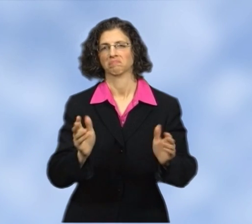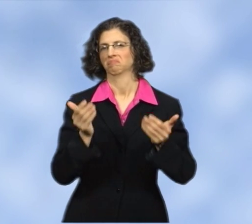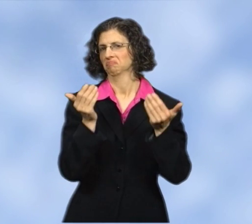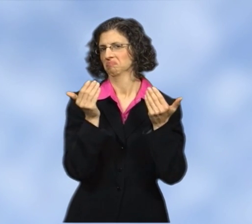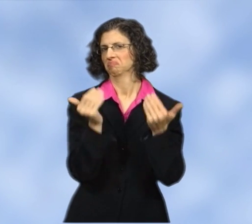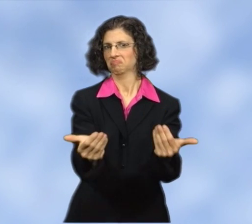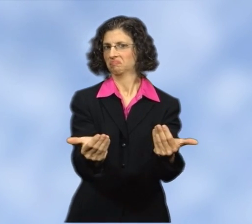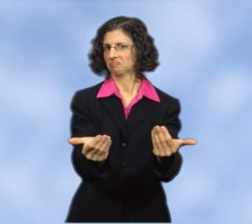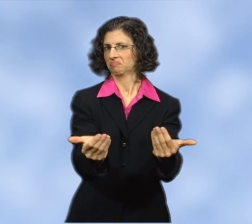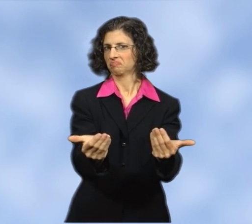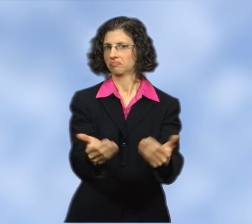ready for the procedure.